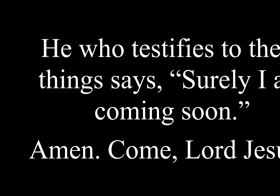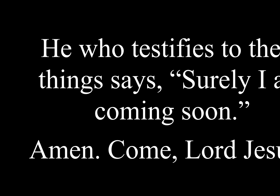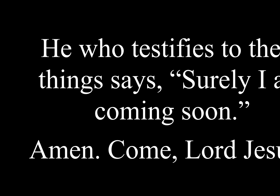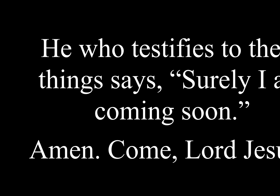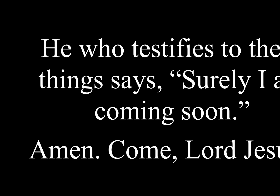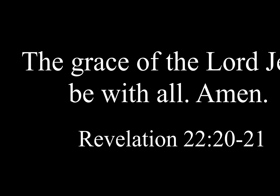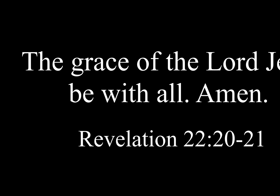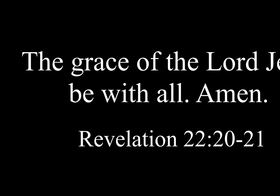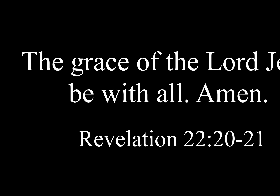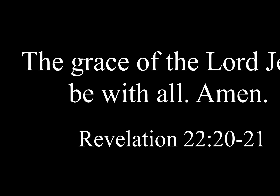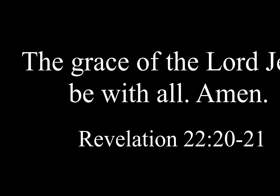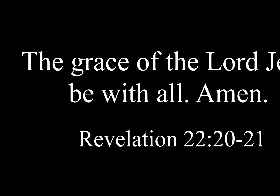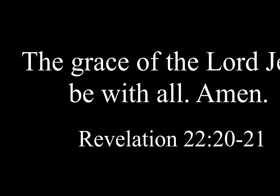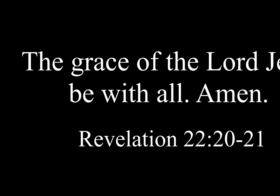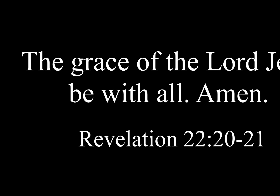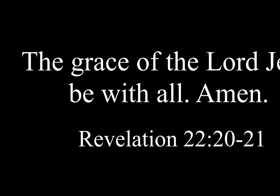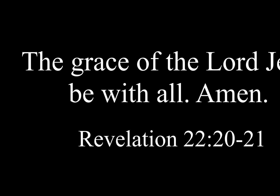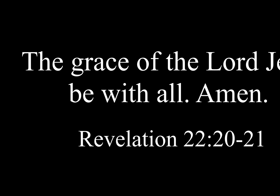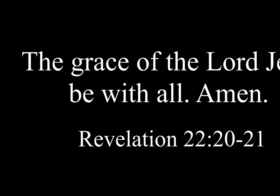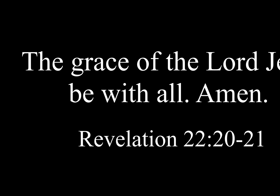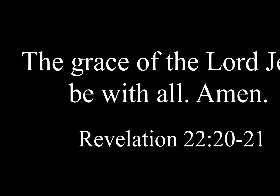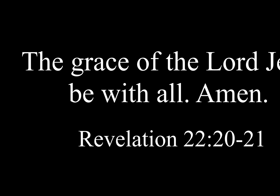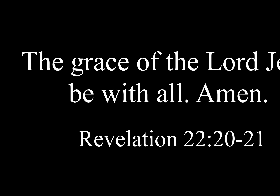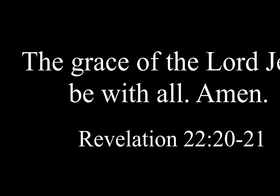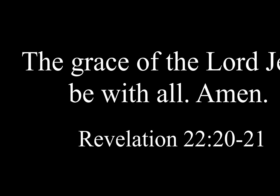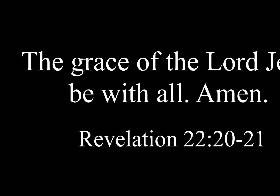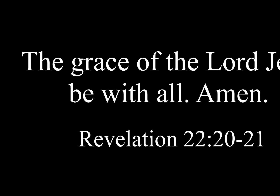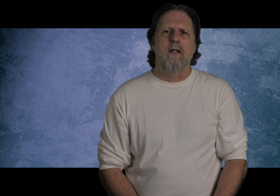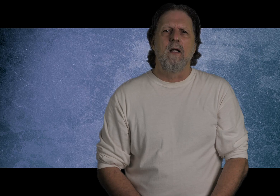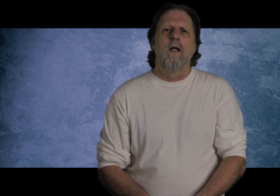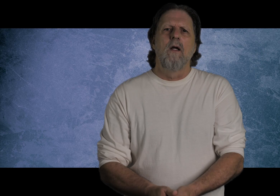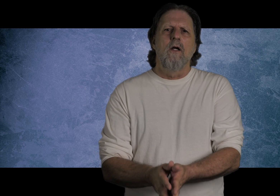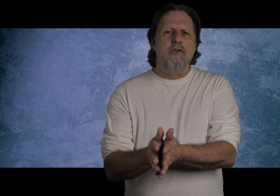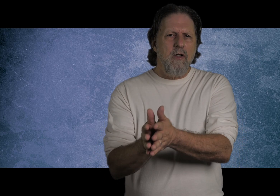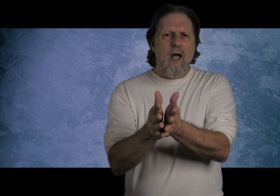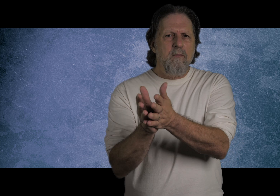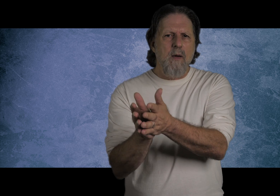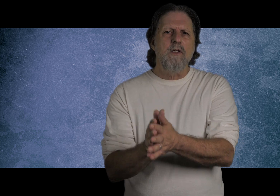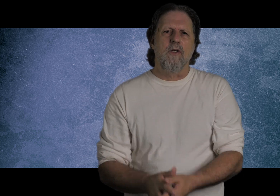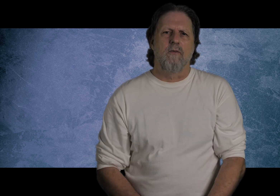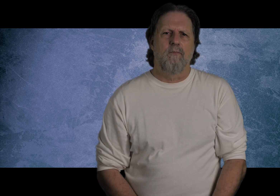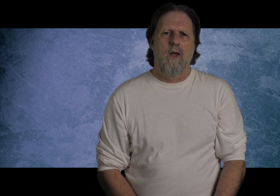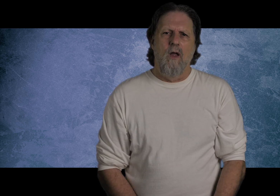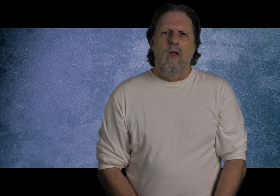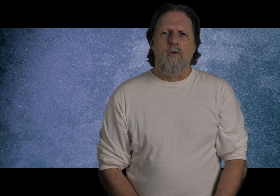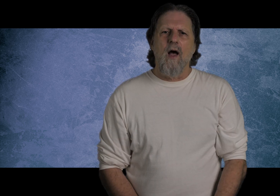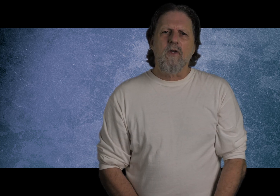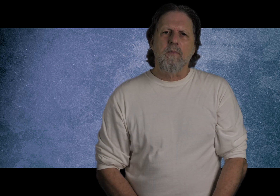Lord Jesus. The grace of the Lord Jesus be with you all. Amen. Surely I am coming soon. Throughout this